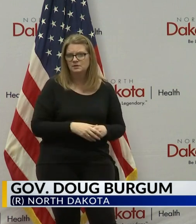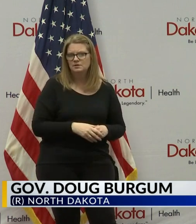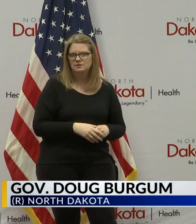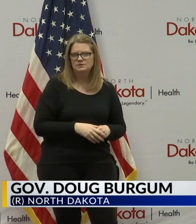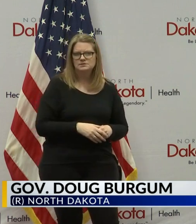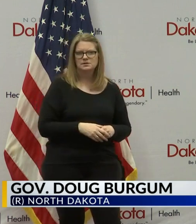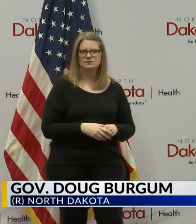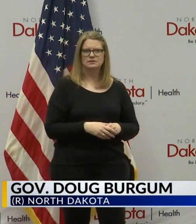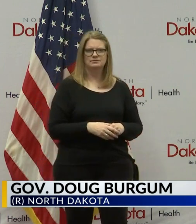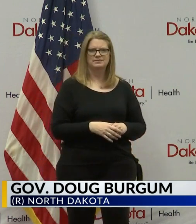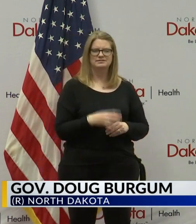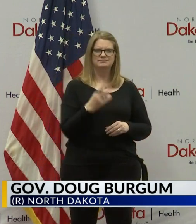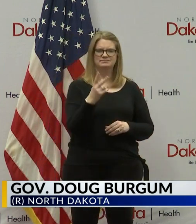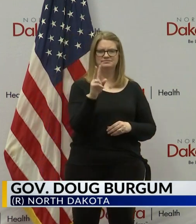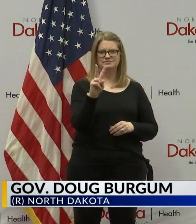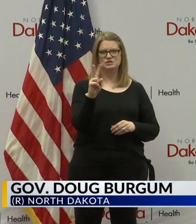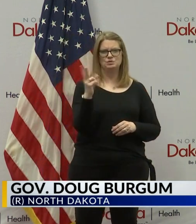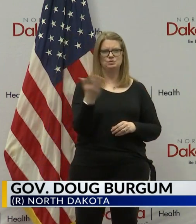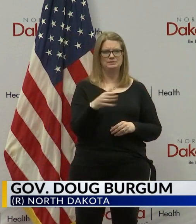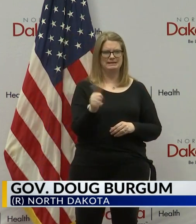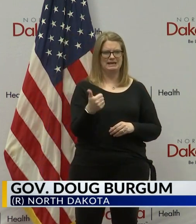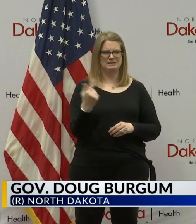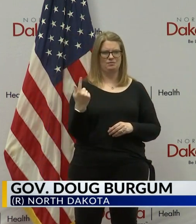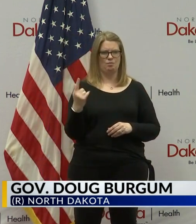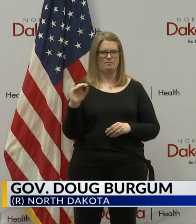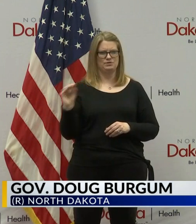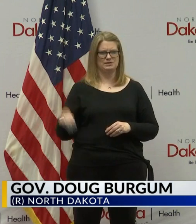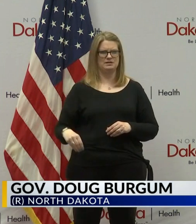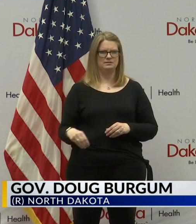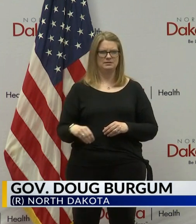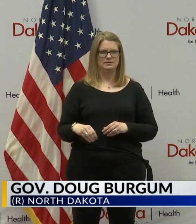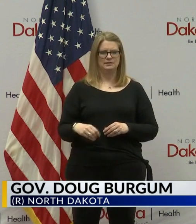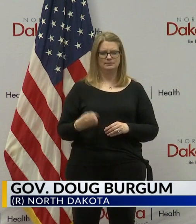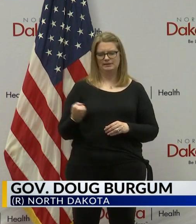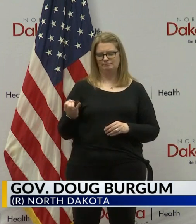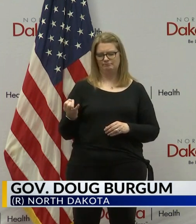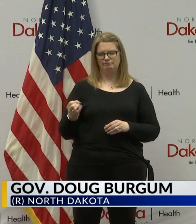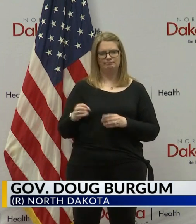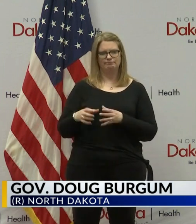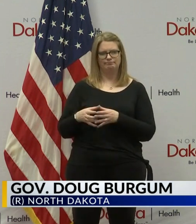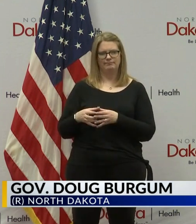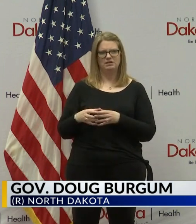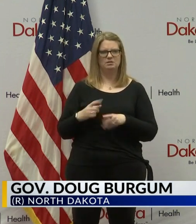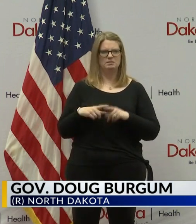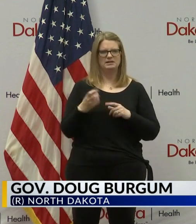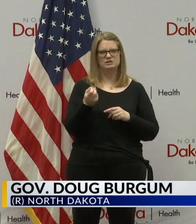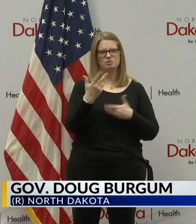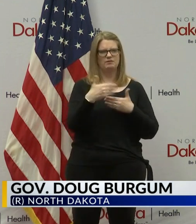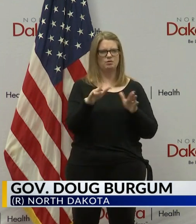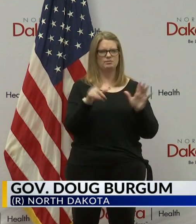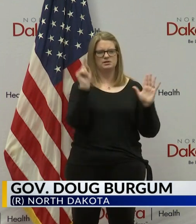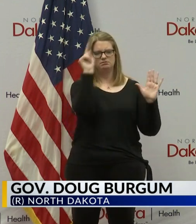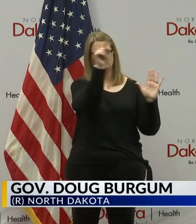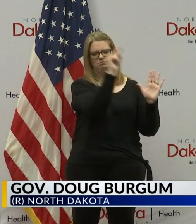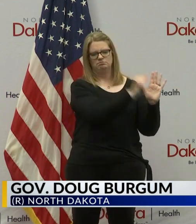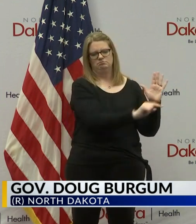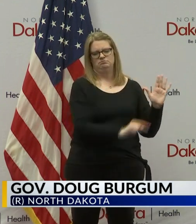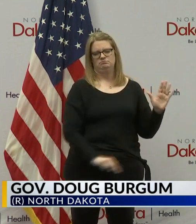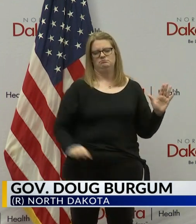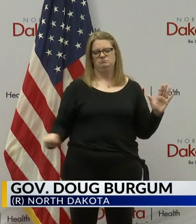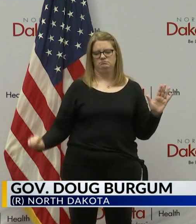one teeny two-tenths of one percent if they're all in Fargo, but the 12 rooms are spread around the state. So this is a,